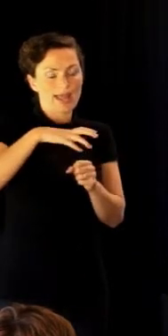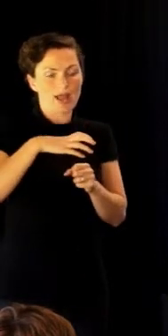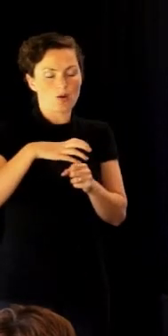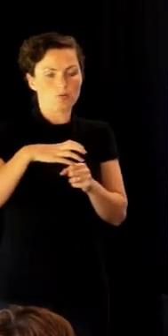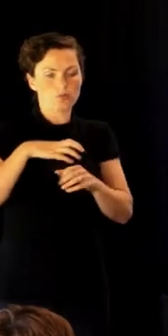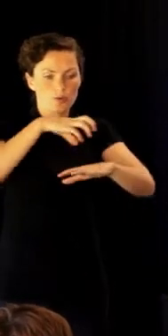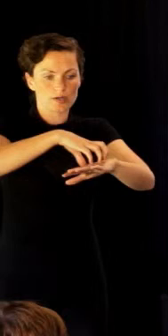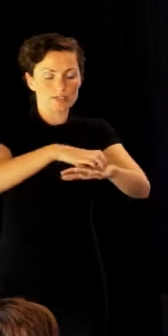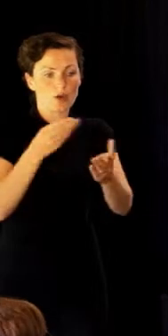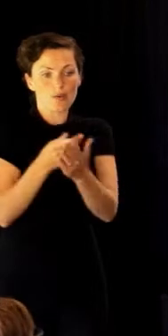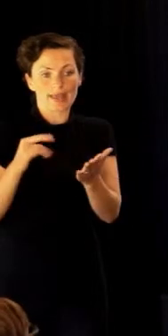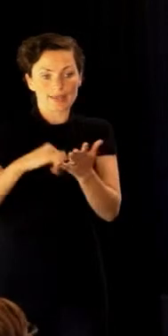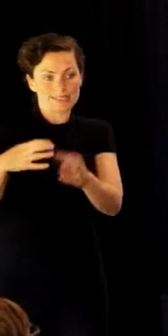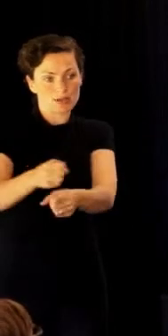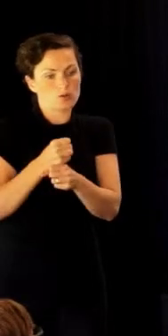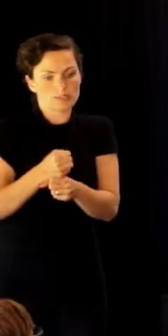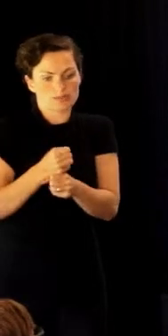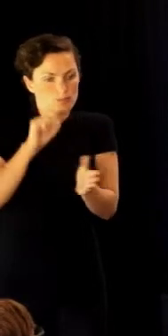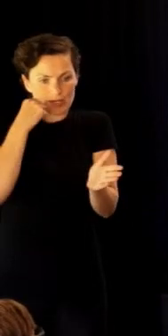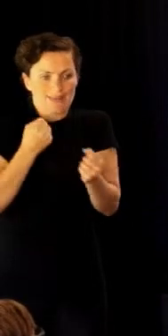without them, we would be nothing.